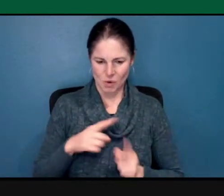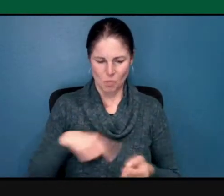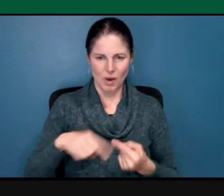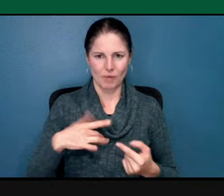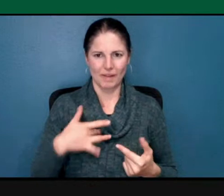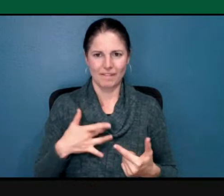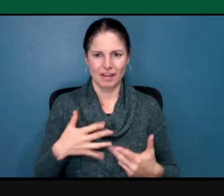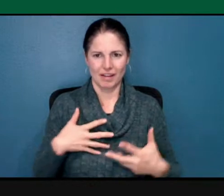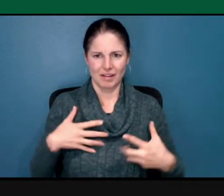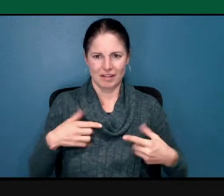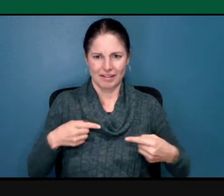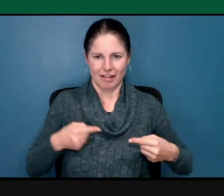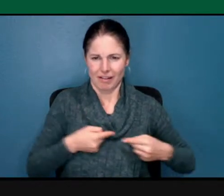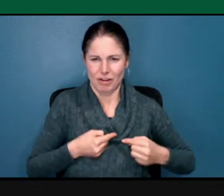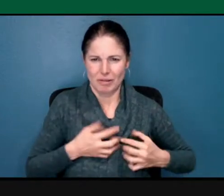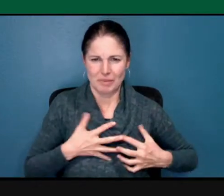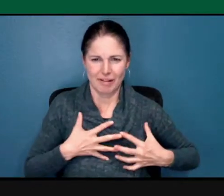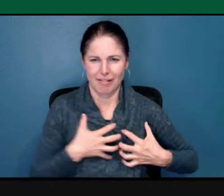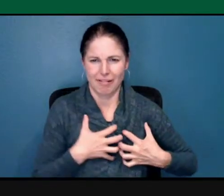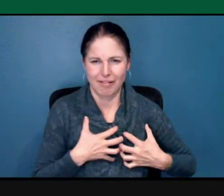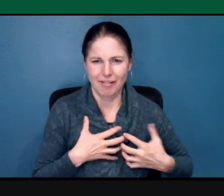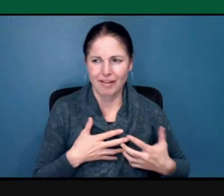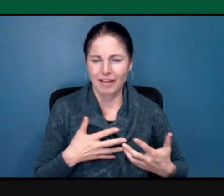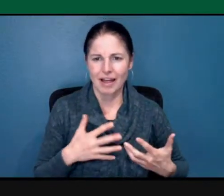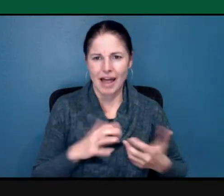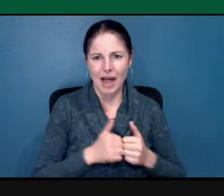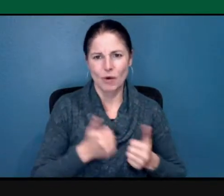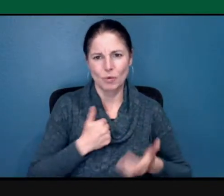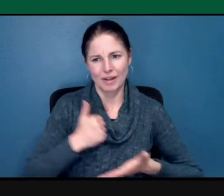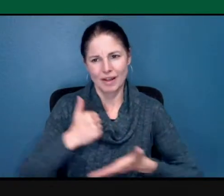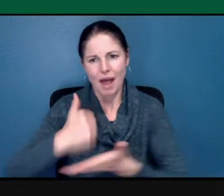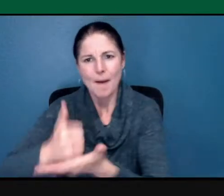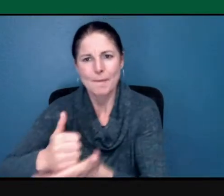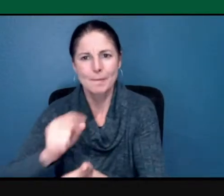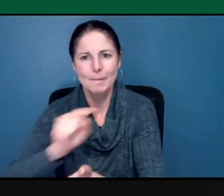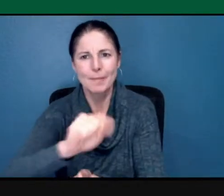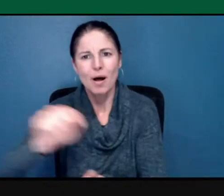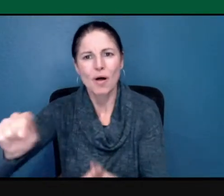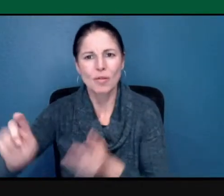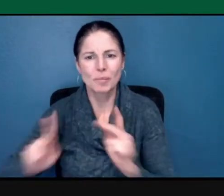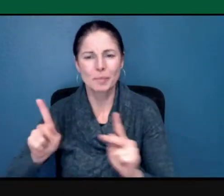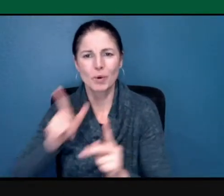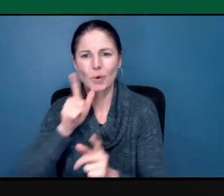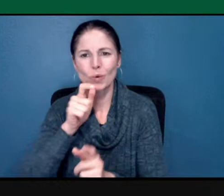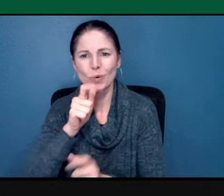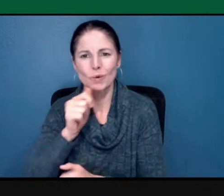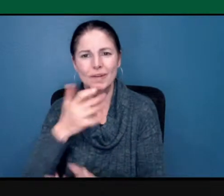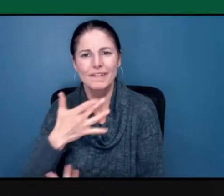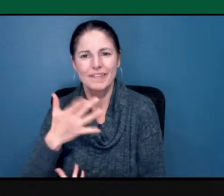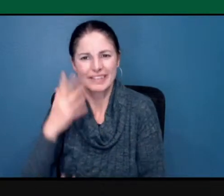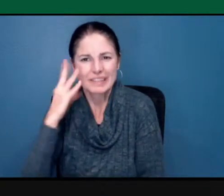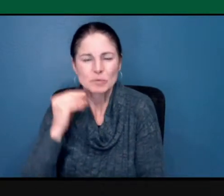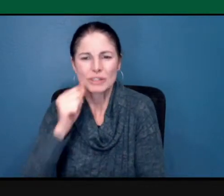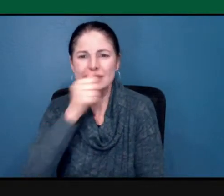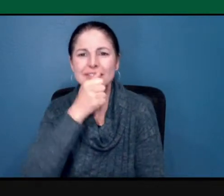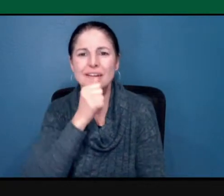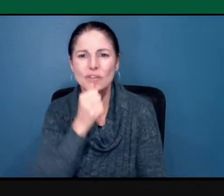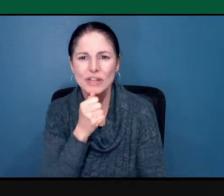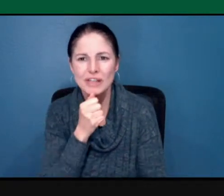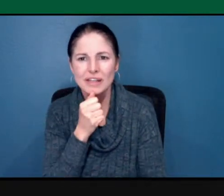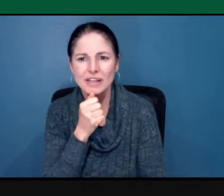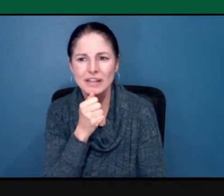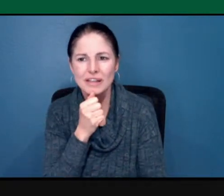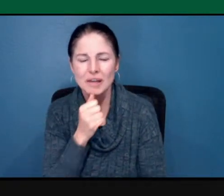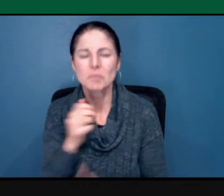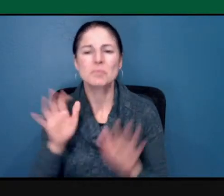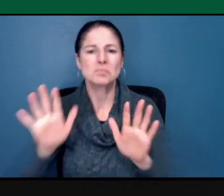to the suffering of others? Right? Do we, how do we, because, because one of the things we're facing is, oh, that happened to them.